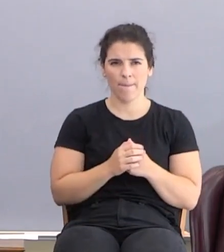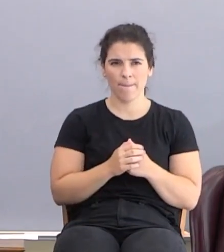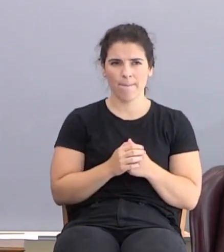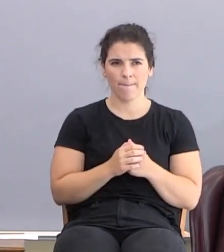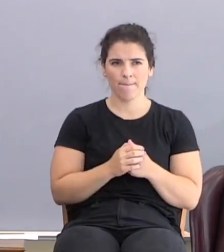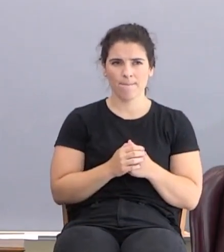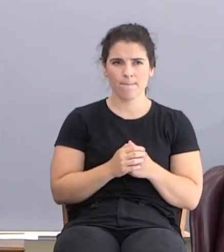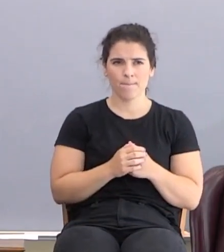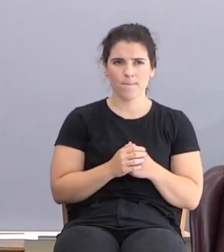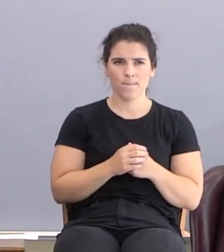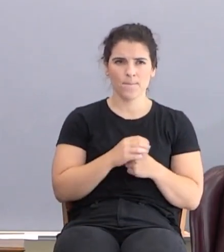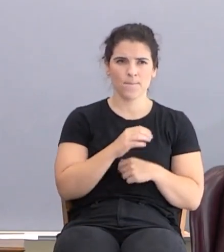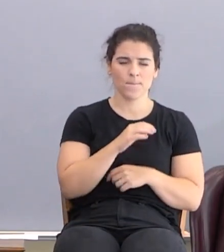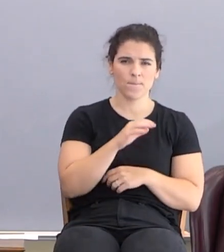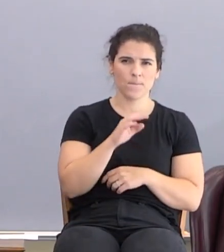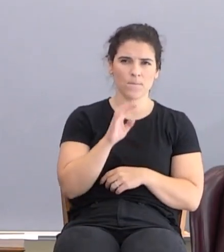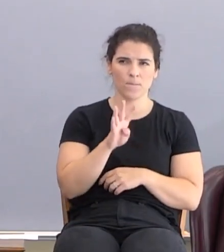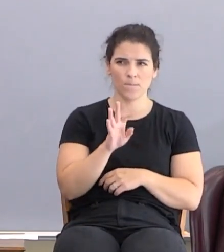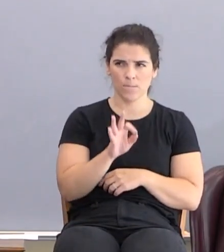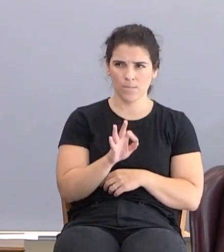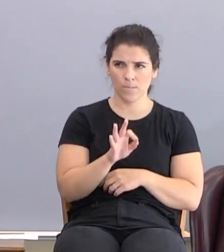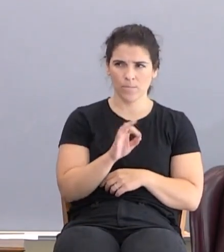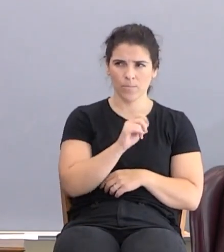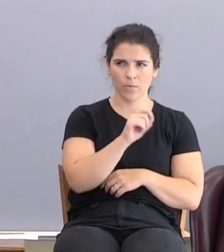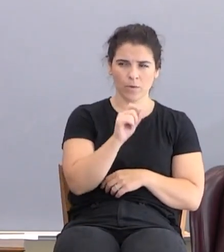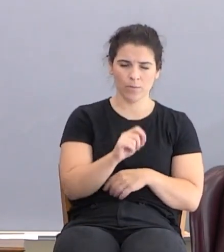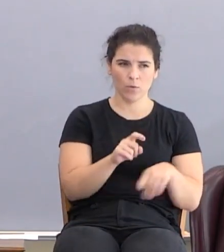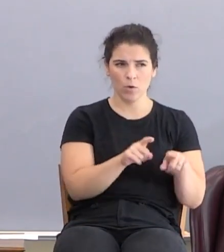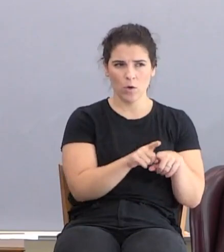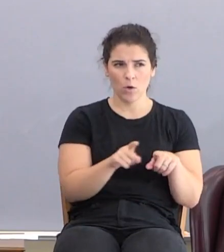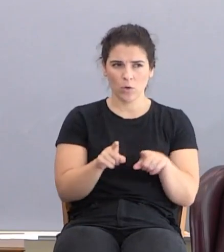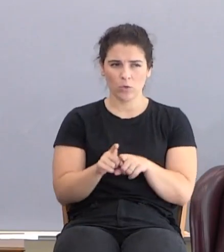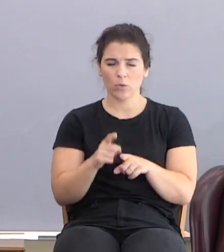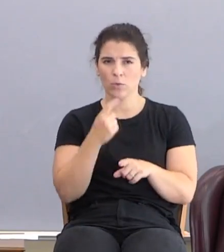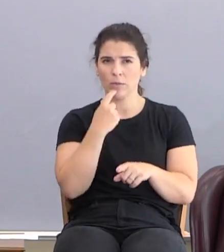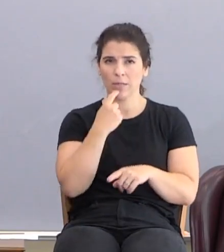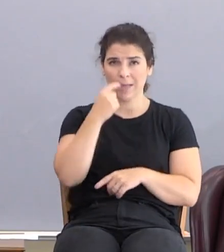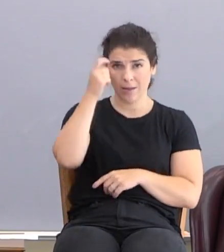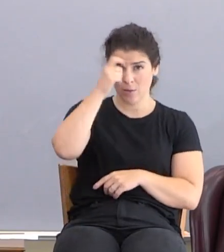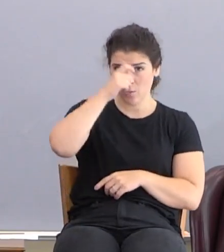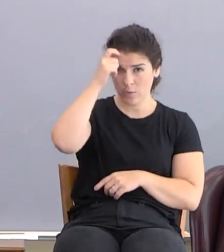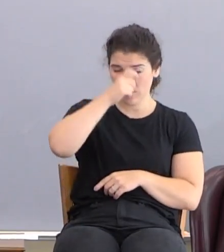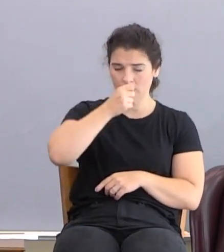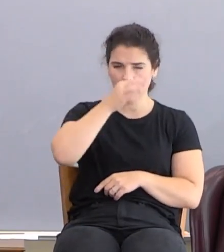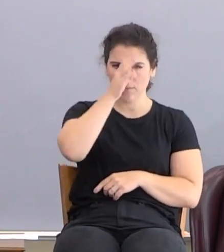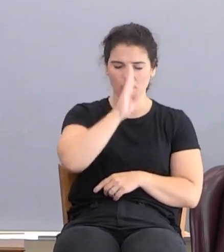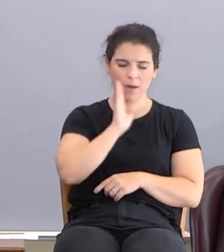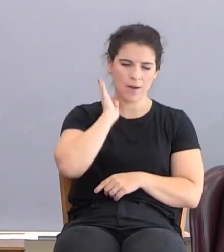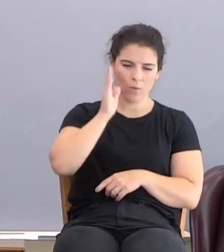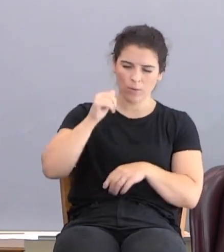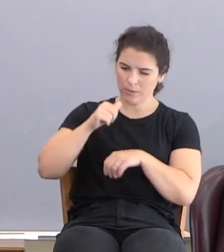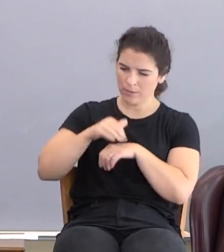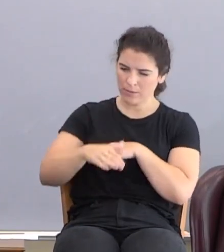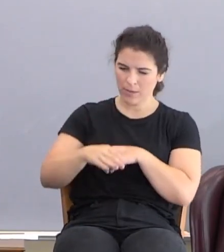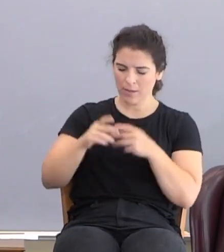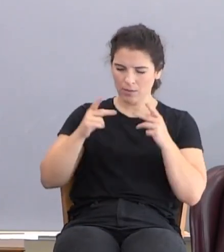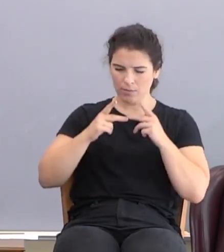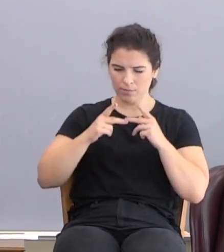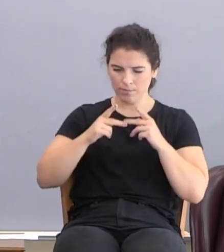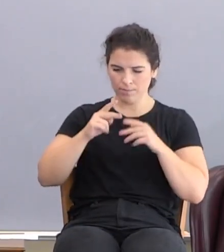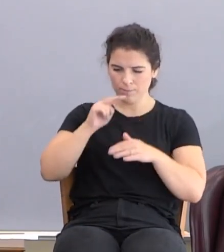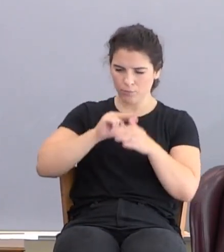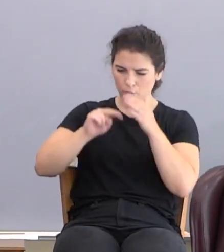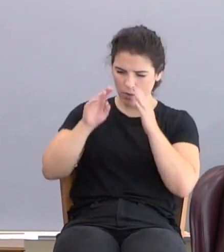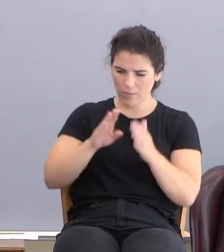And he says, verse 49. Therefore also said the wisdom of God, I will send them prophets and apostles,